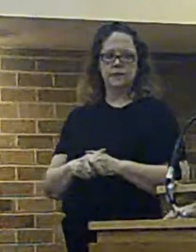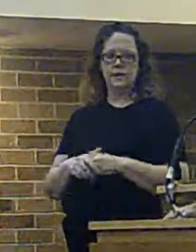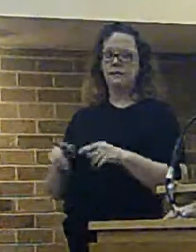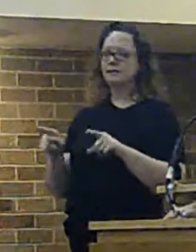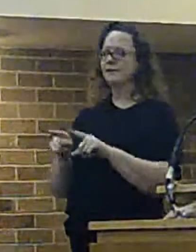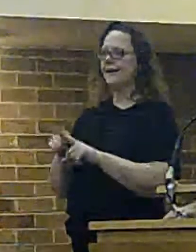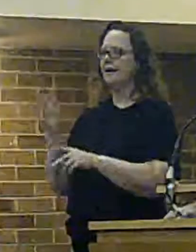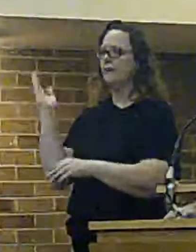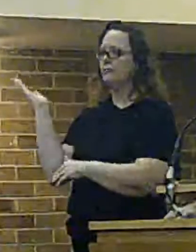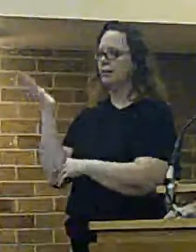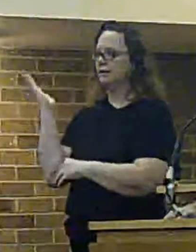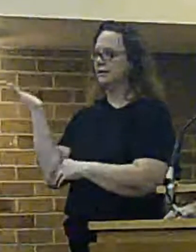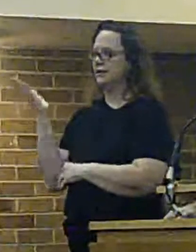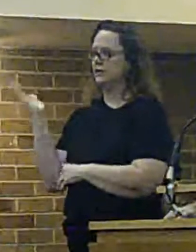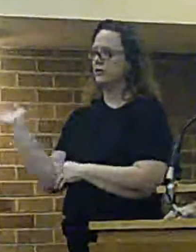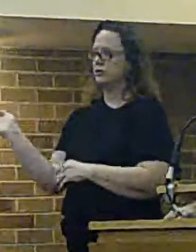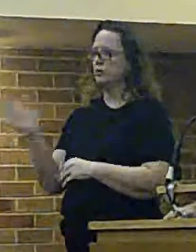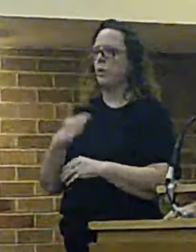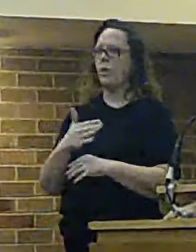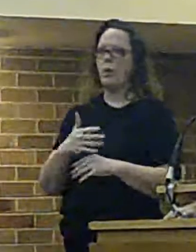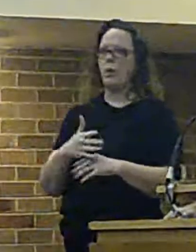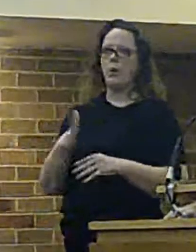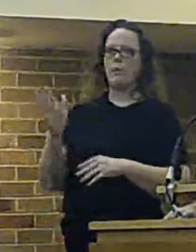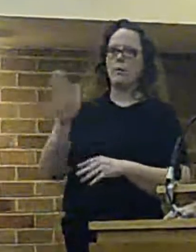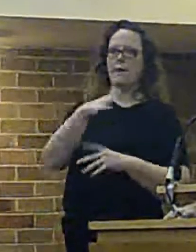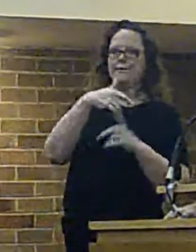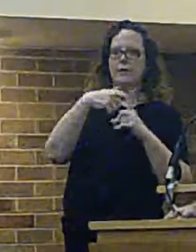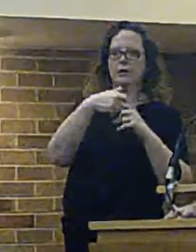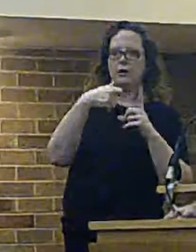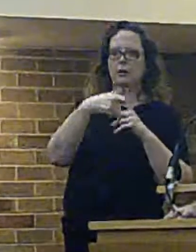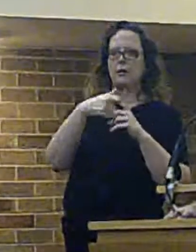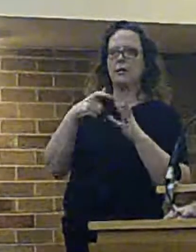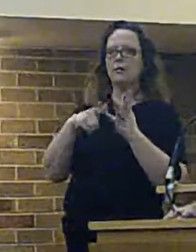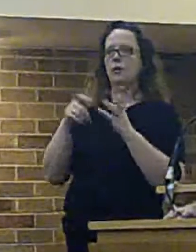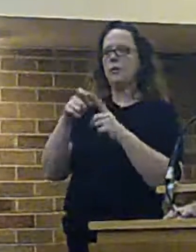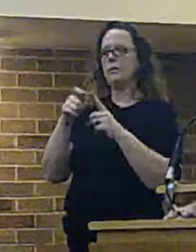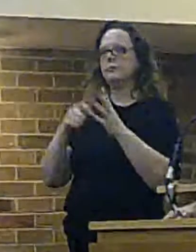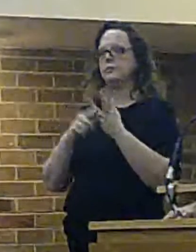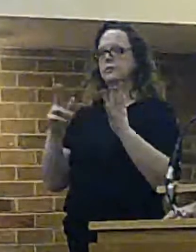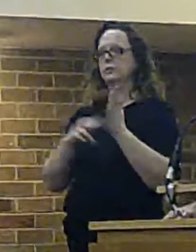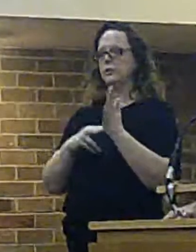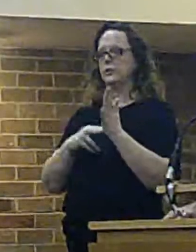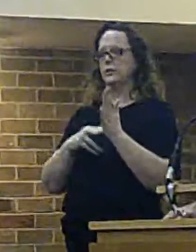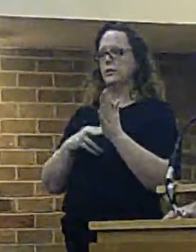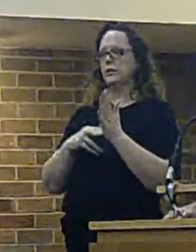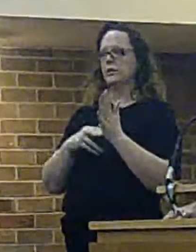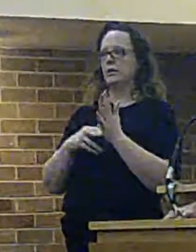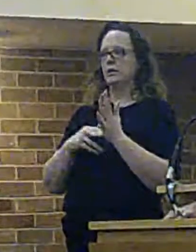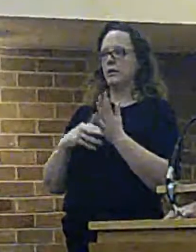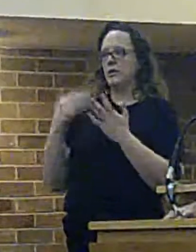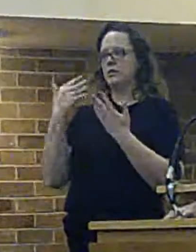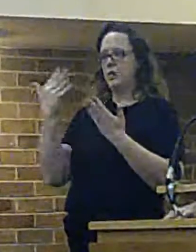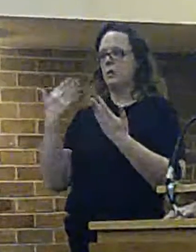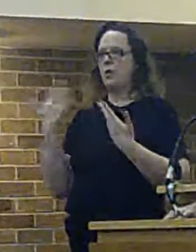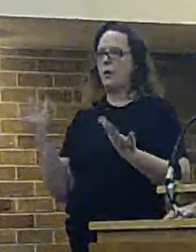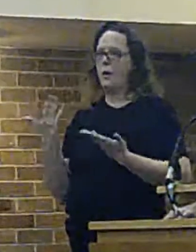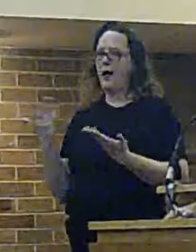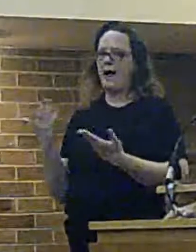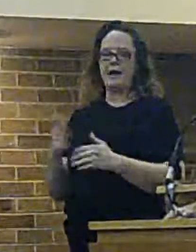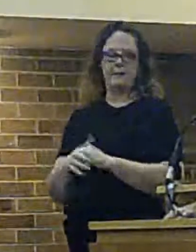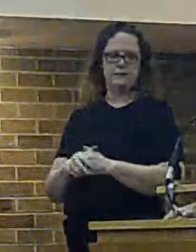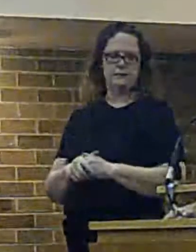presentation to everyone, and there's people in West Kerby, and you may not necessarily be aware of where the site is.